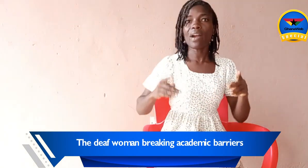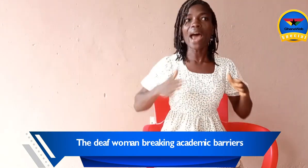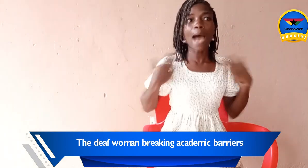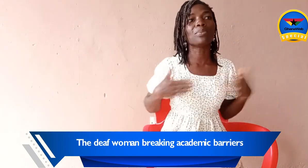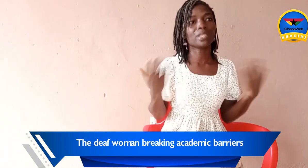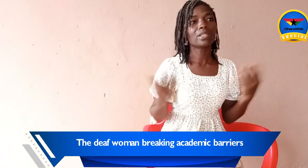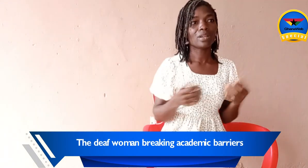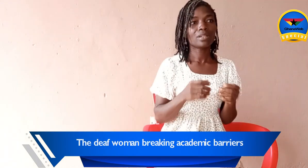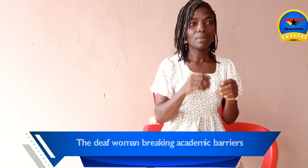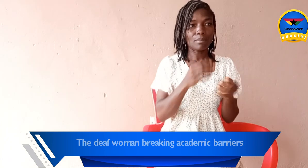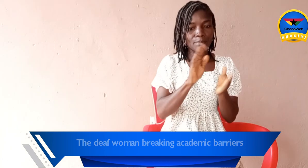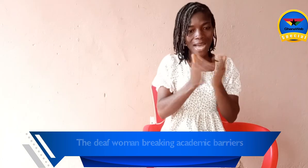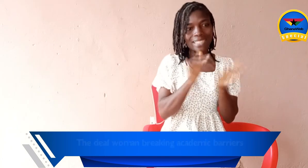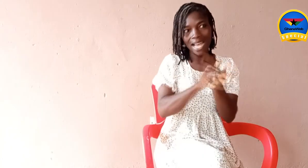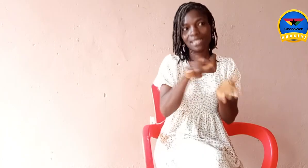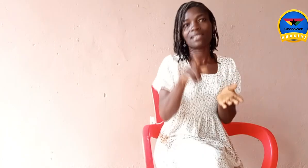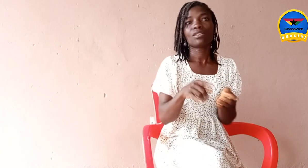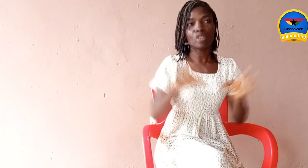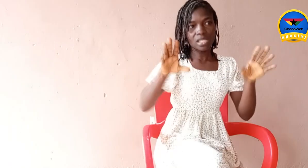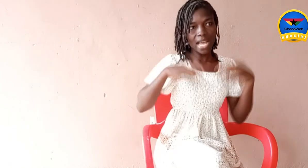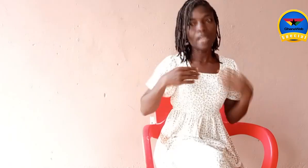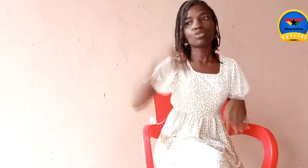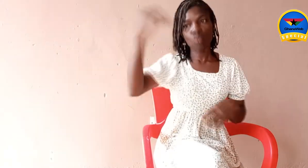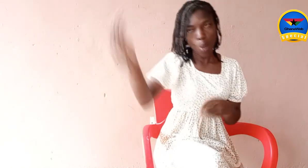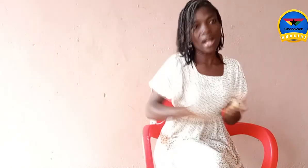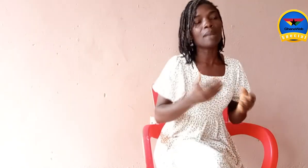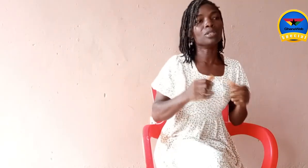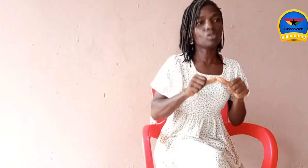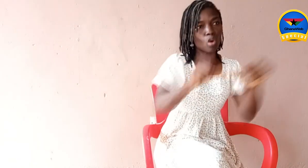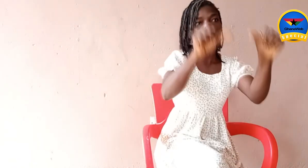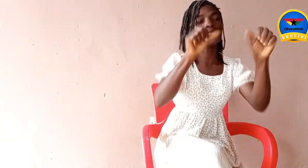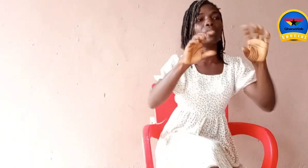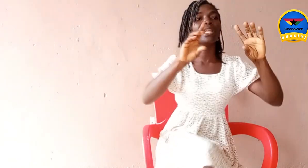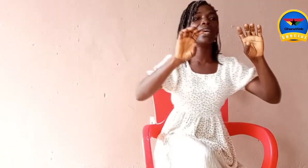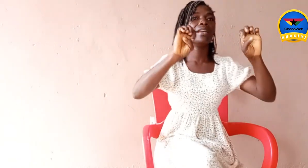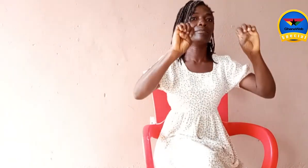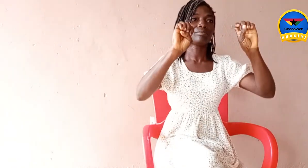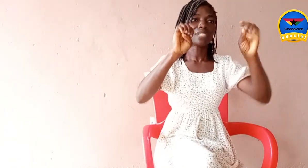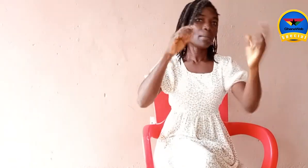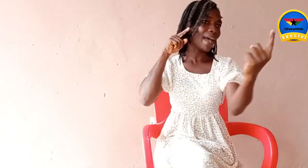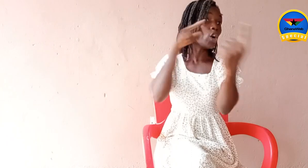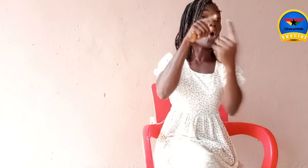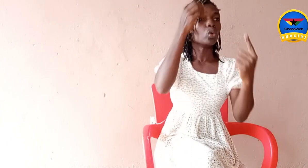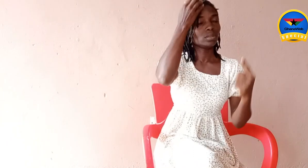were very happy. So that. So they decided to welcome me, to continue my goal.